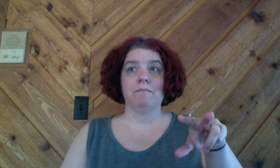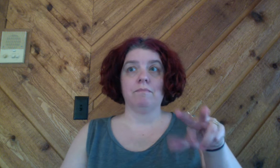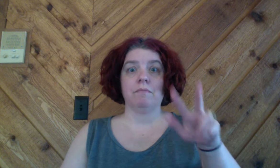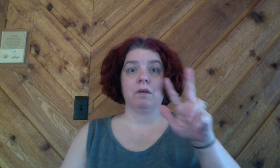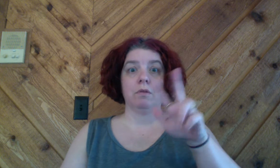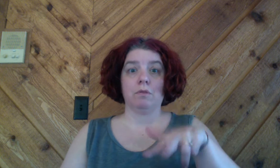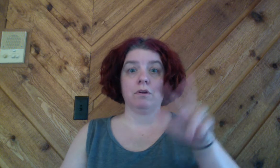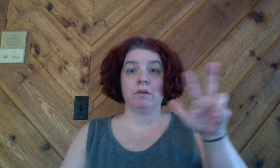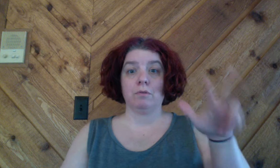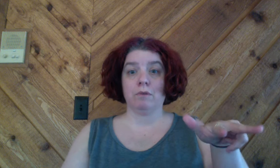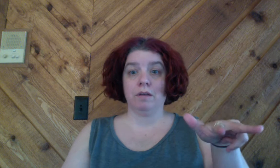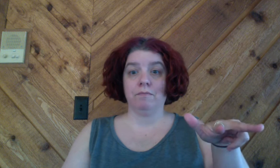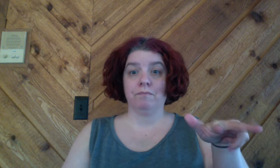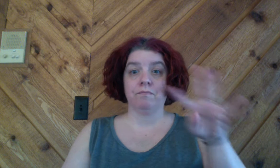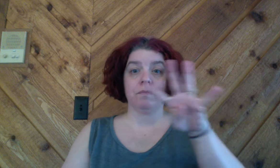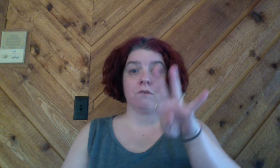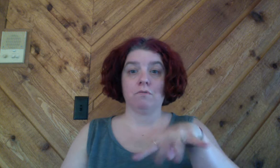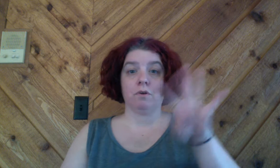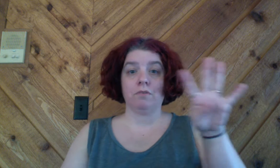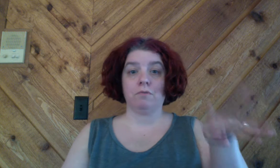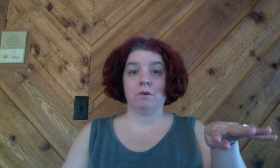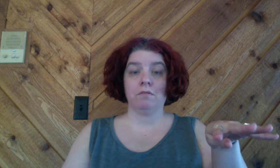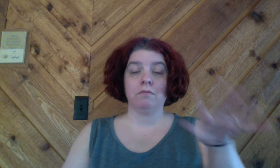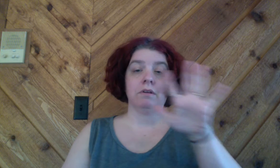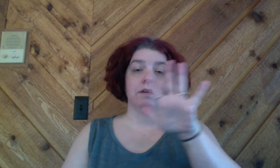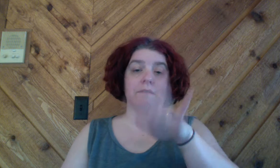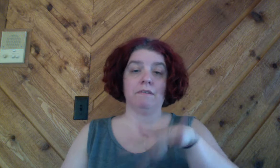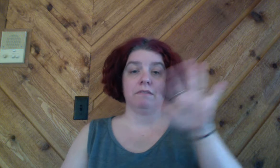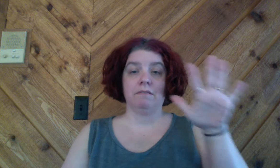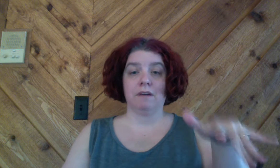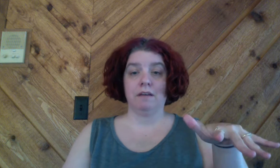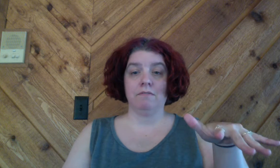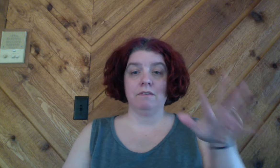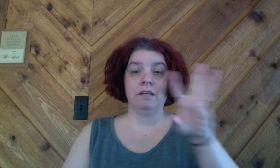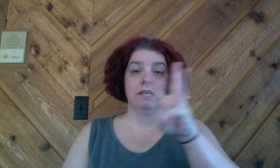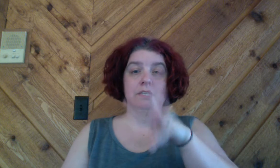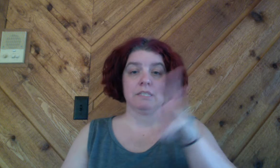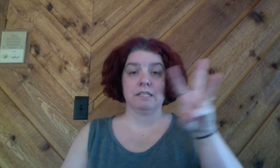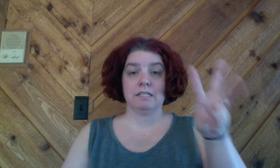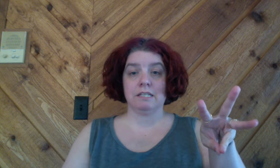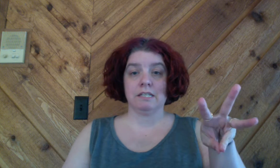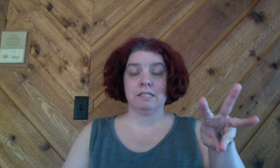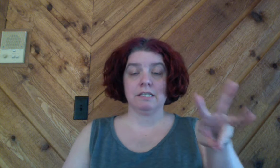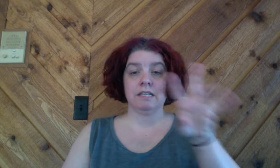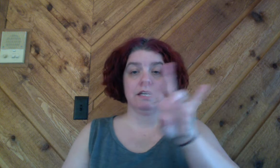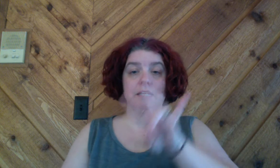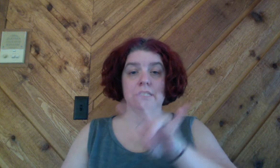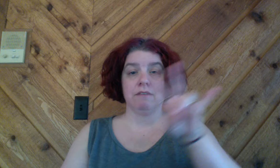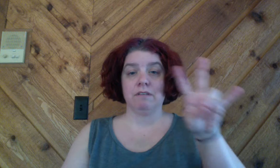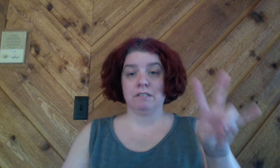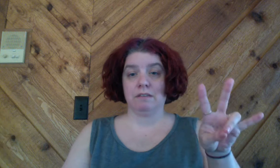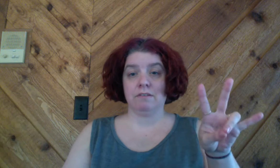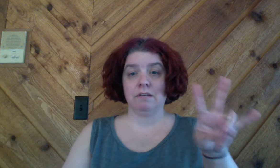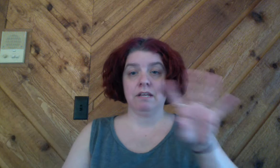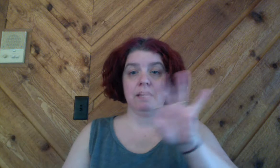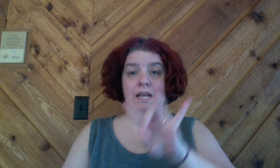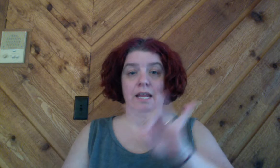23 23 24 23 66 77 77 87